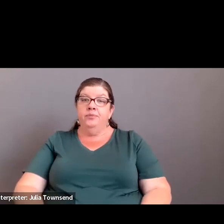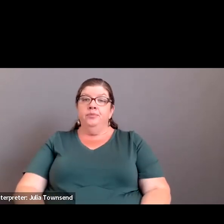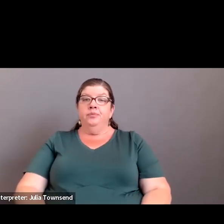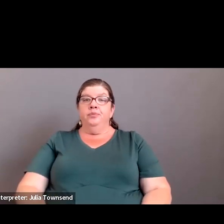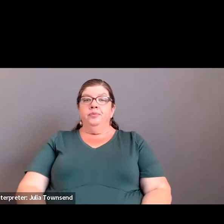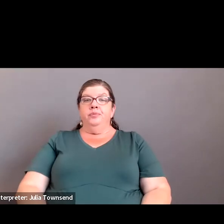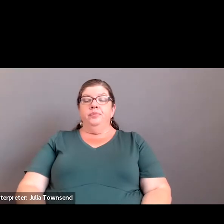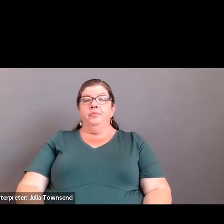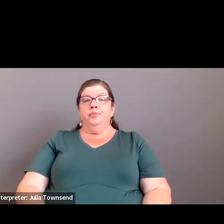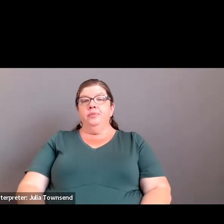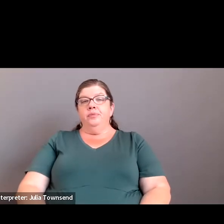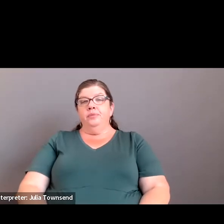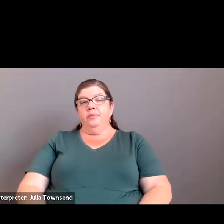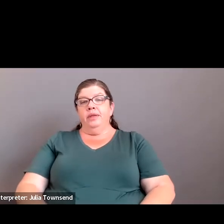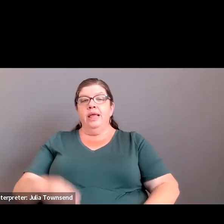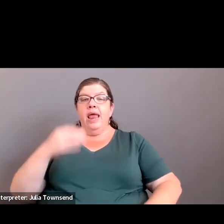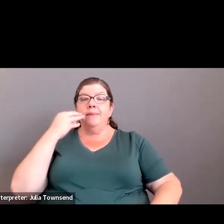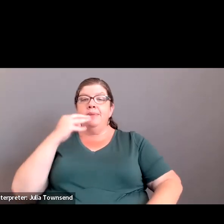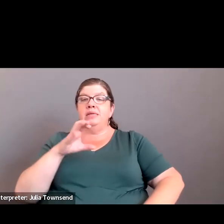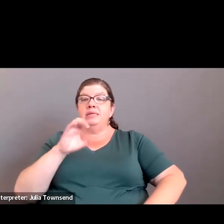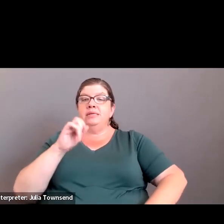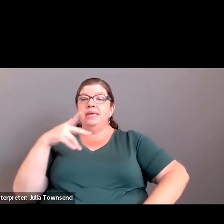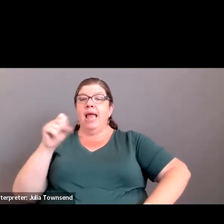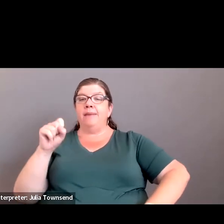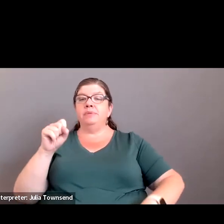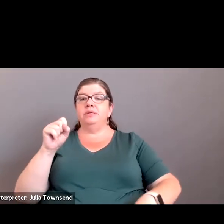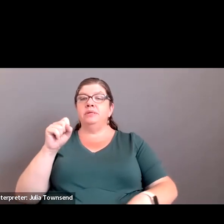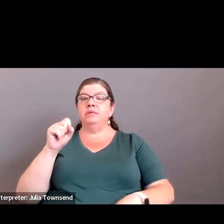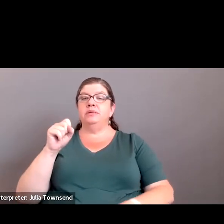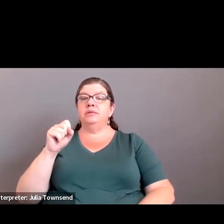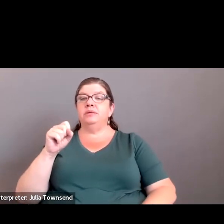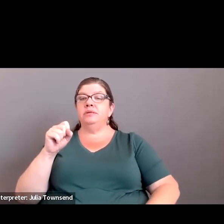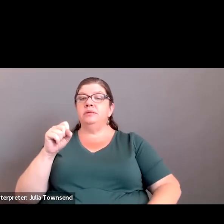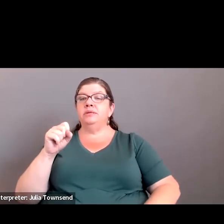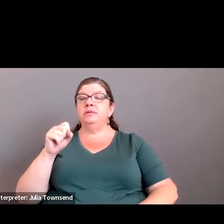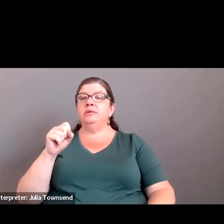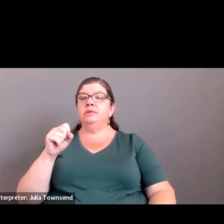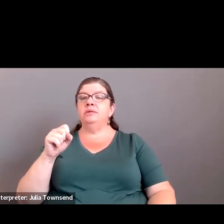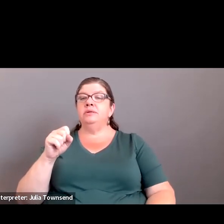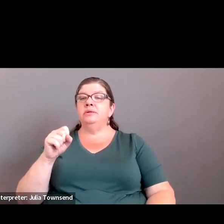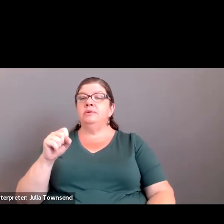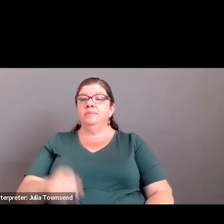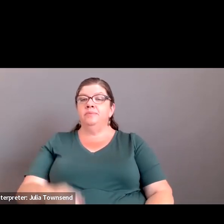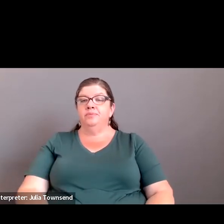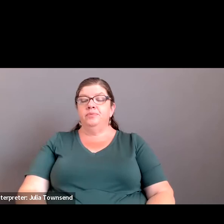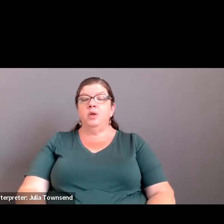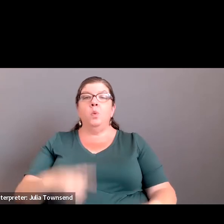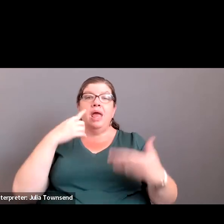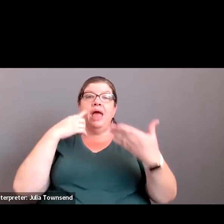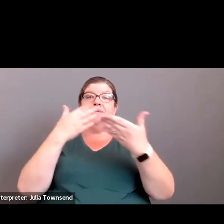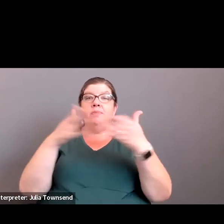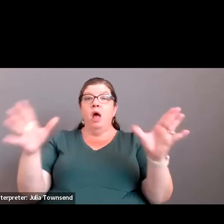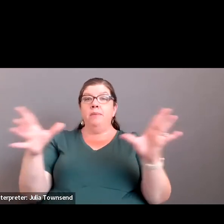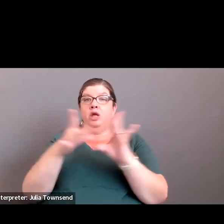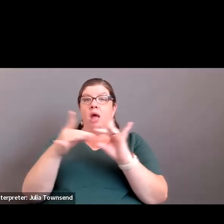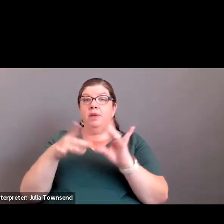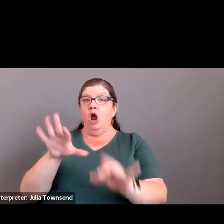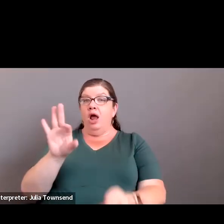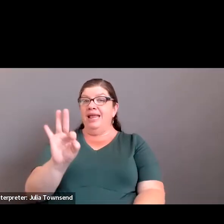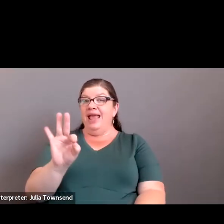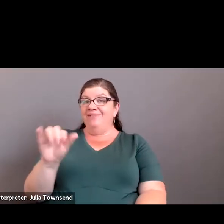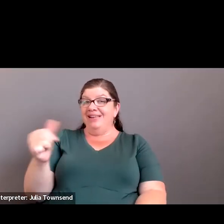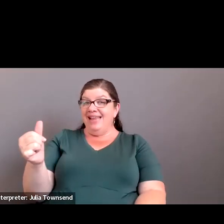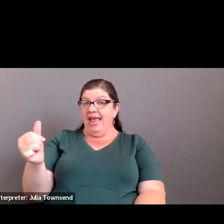And we will have – Ms. Capps, you have the – Yes. We have public comment on F10